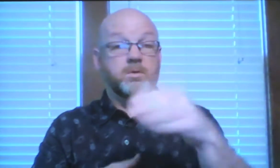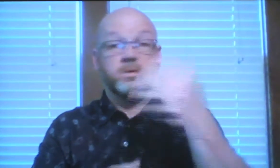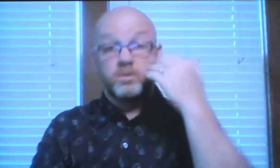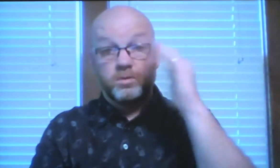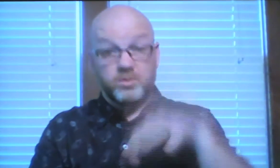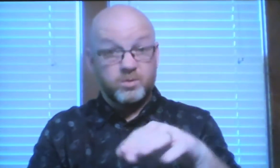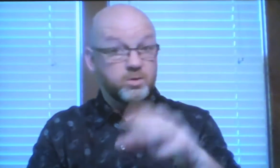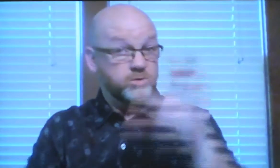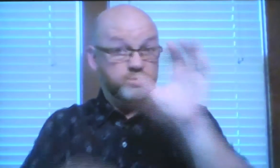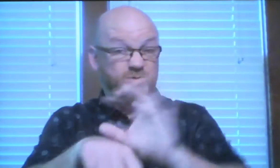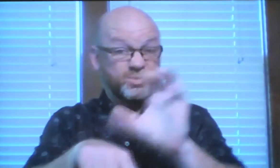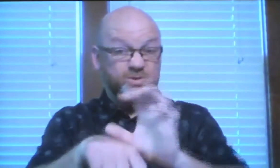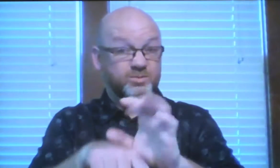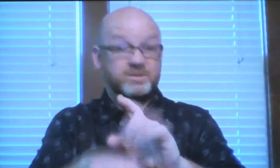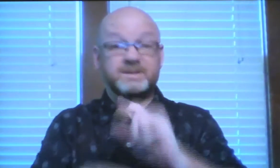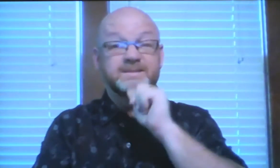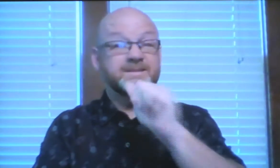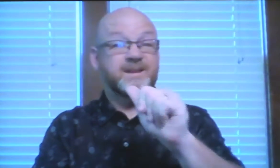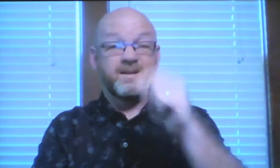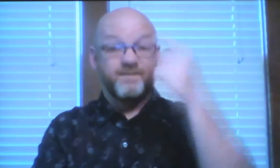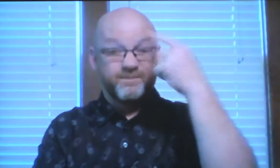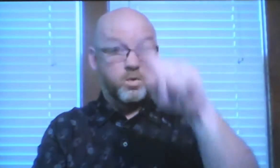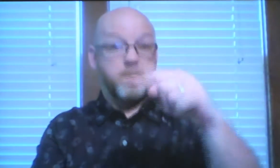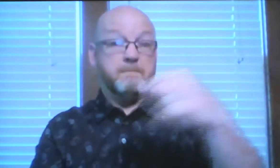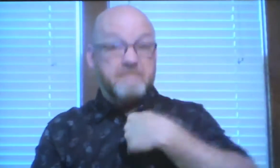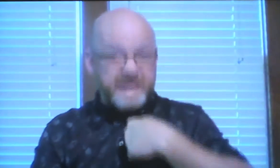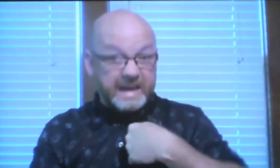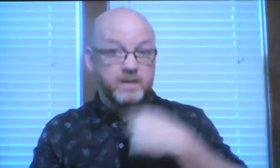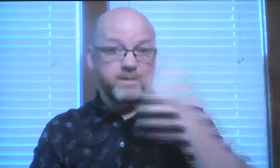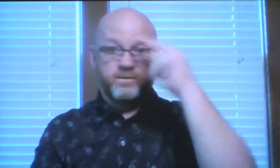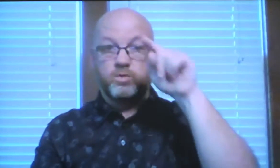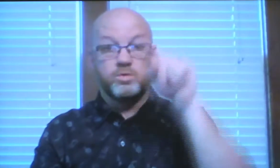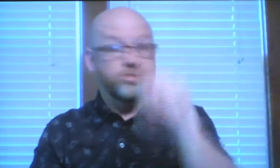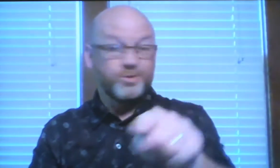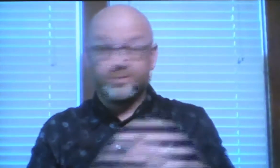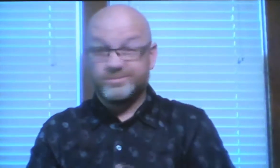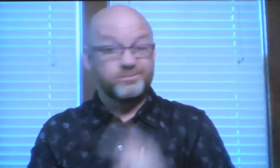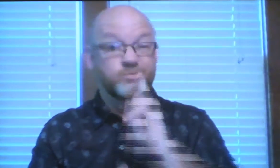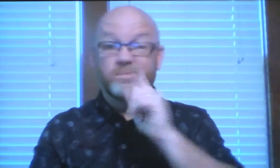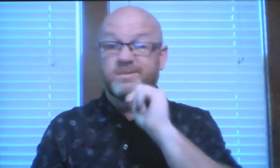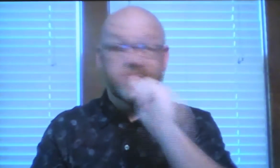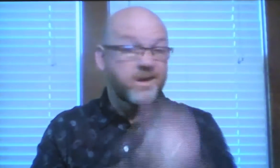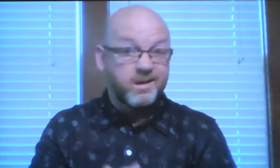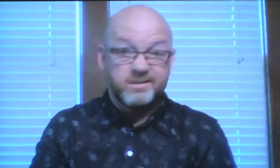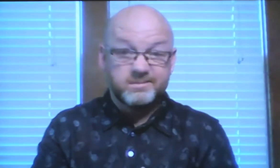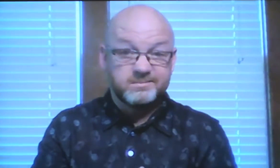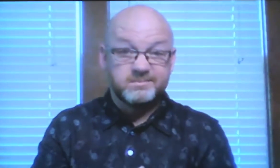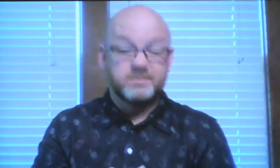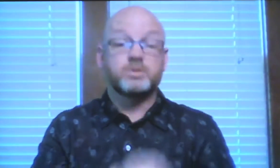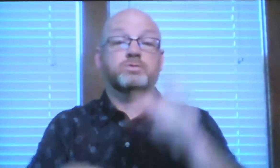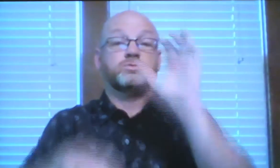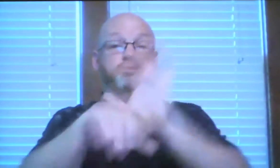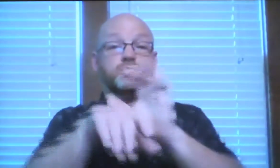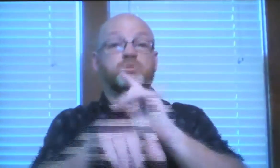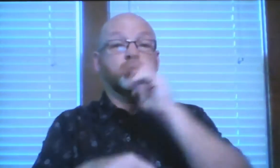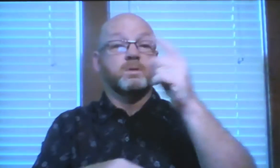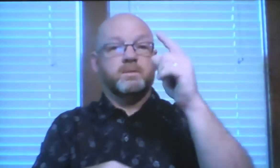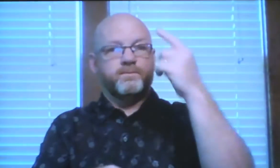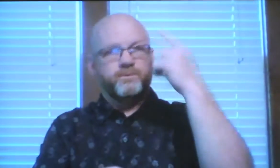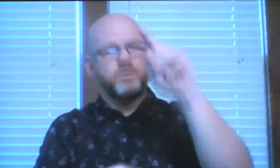themselves did you know that church is not about me it's not about you either it's not for us a